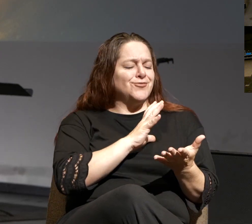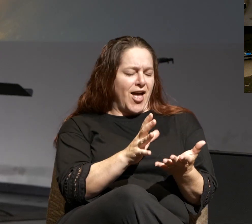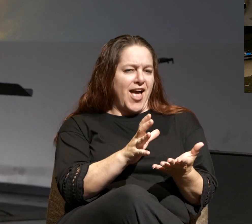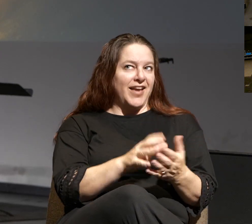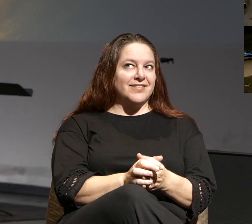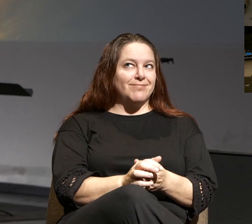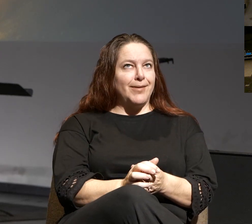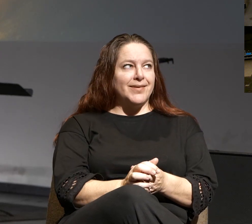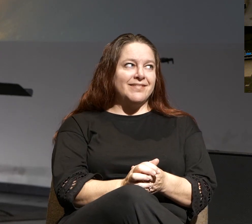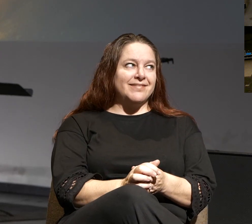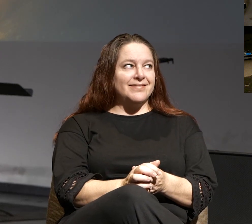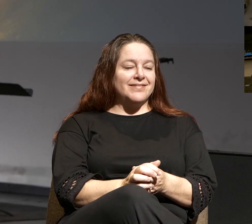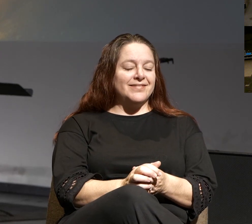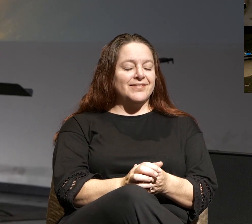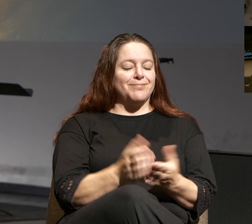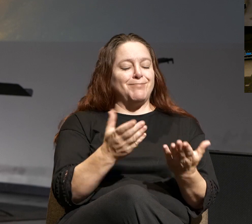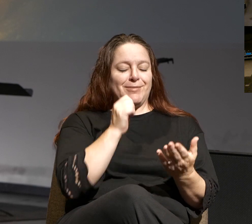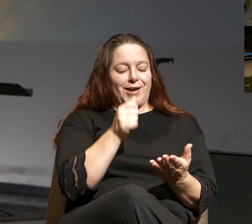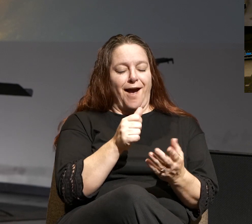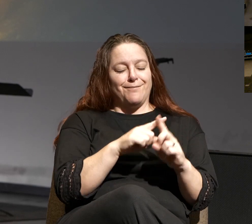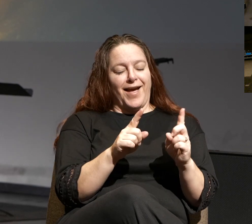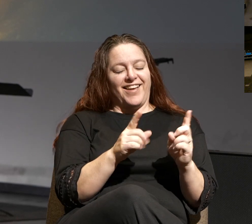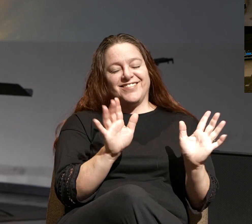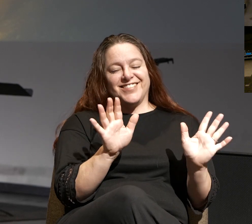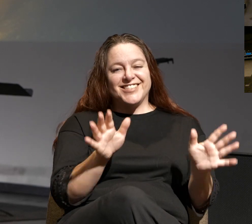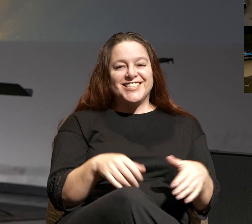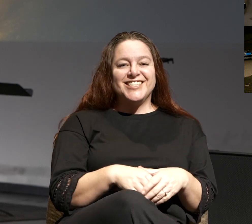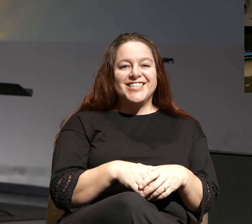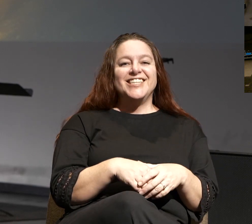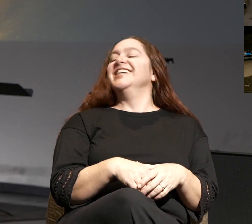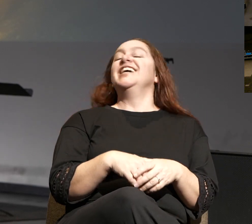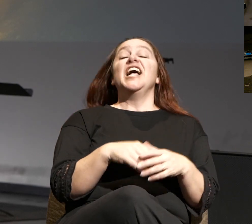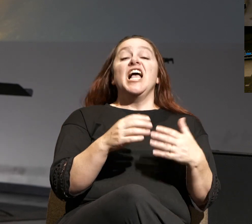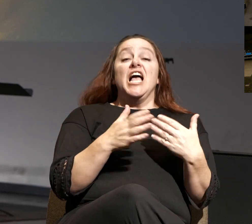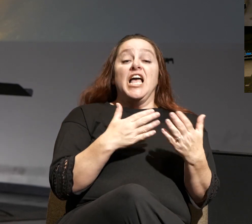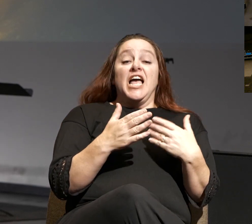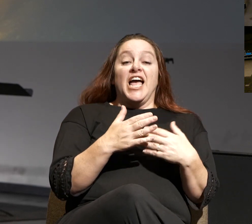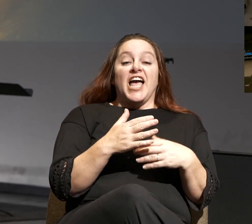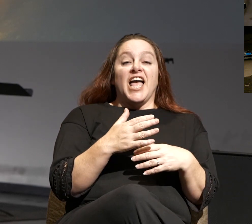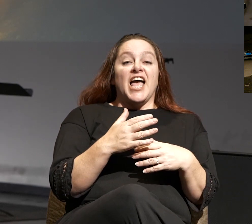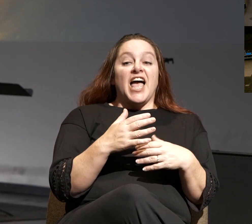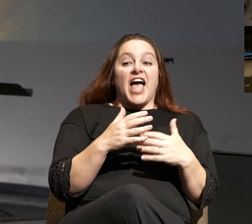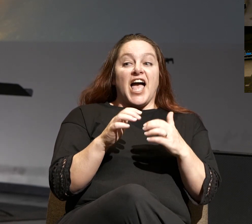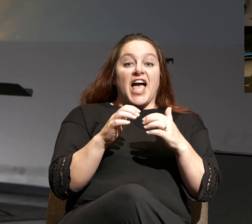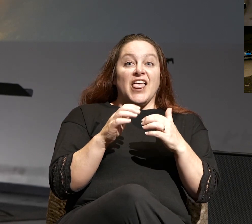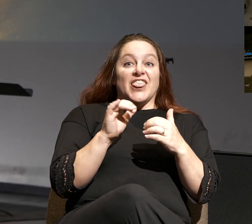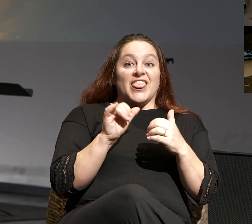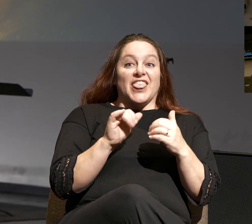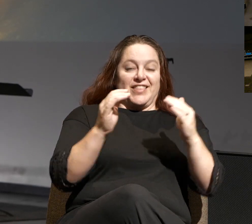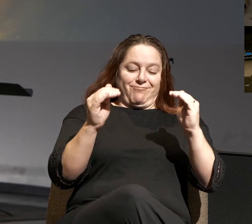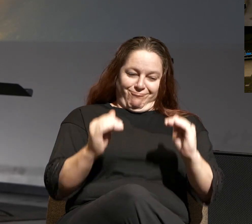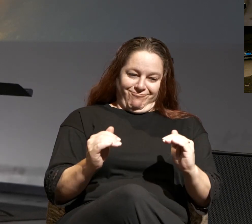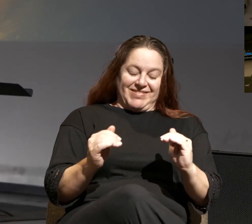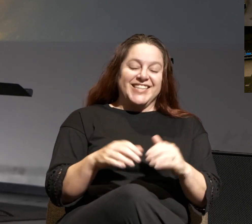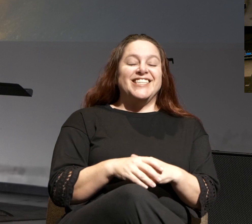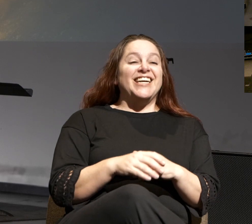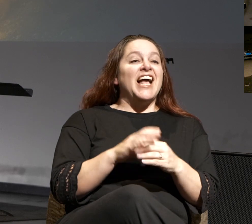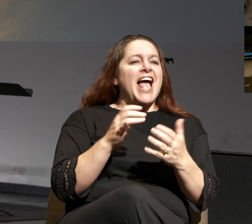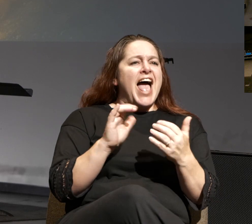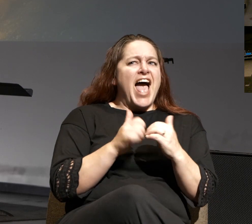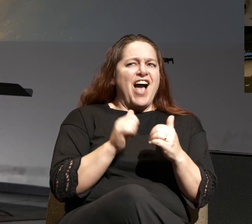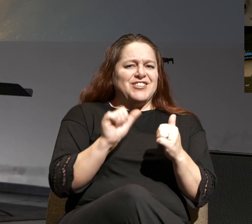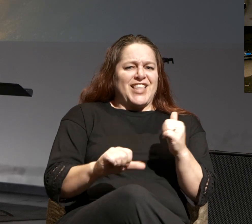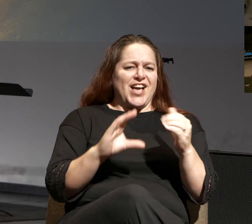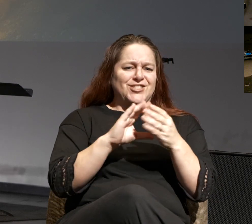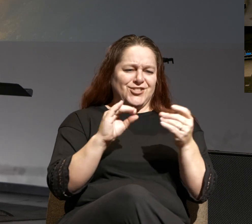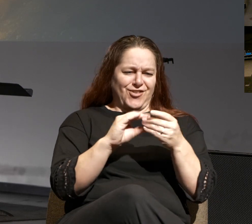Maybe. Okay, it's probably not. I should probably move on now. So, how does this story relate to the message? What am